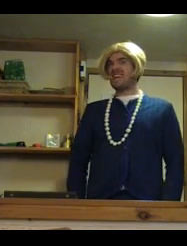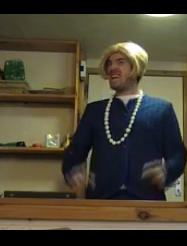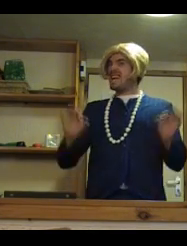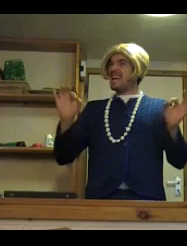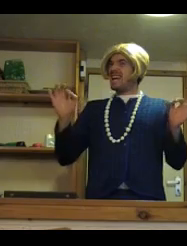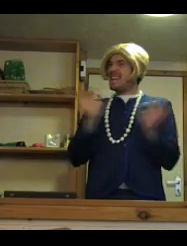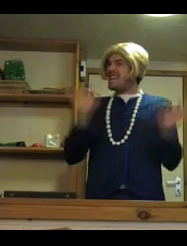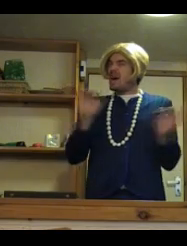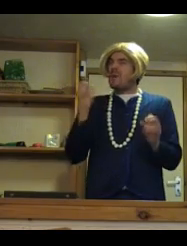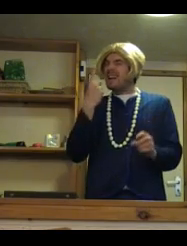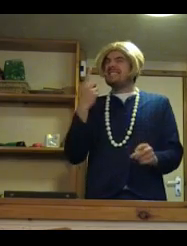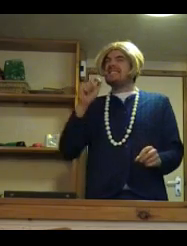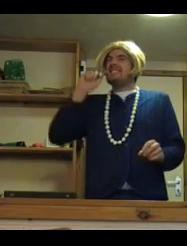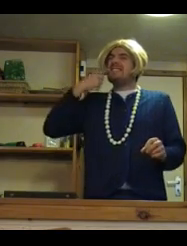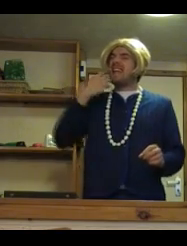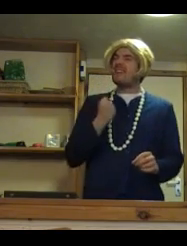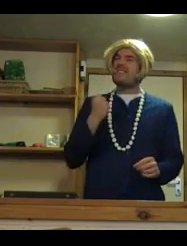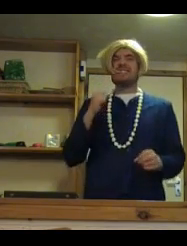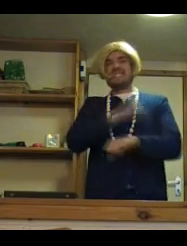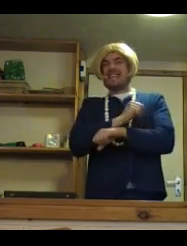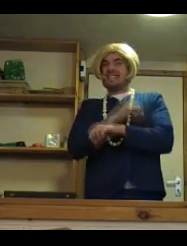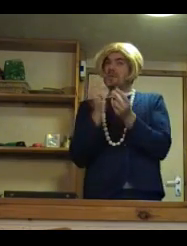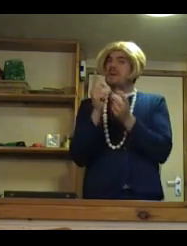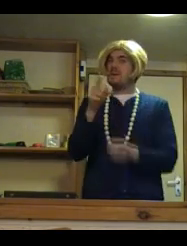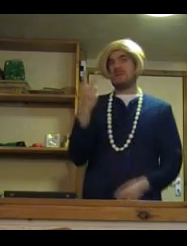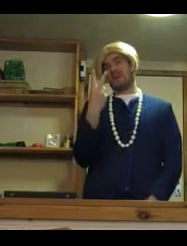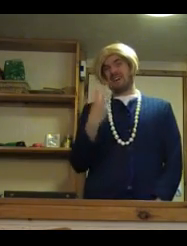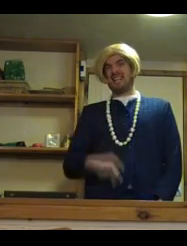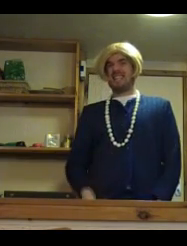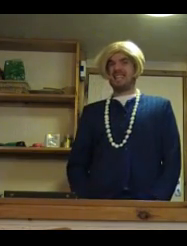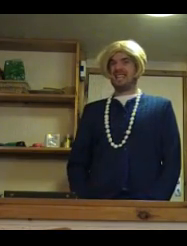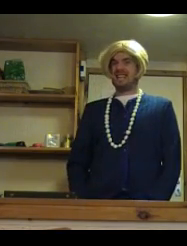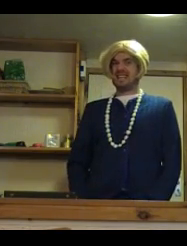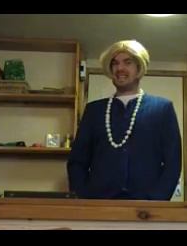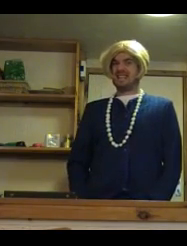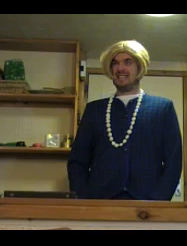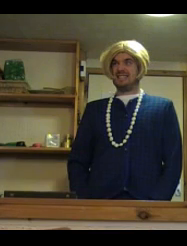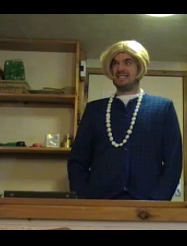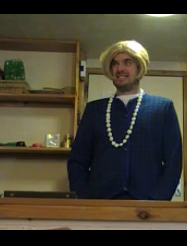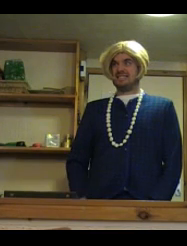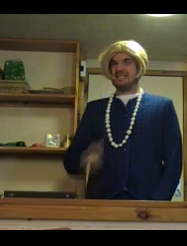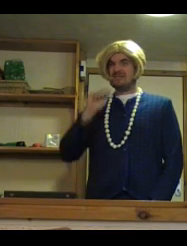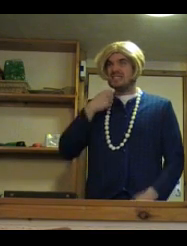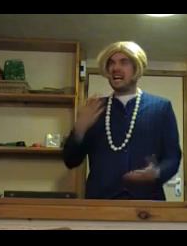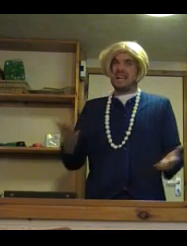No one would have sex with you twice. Would they?